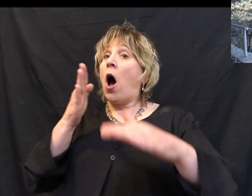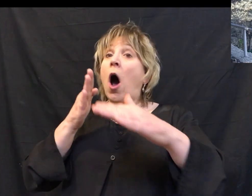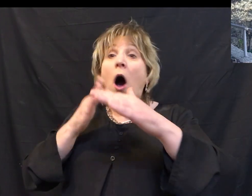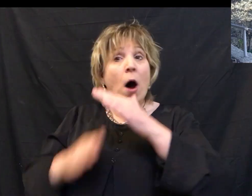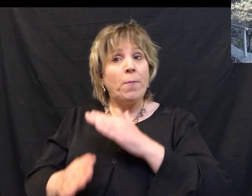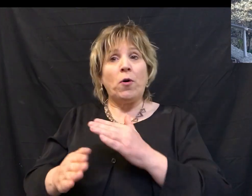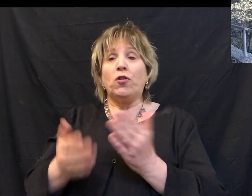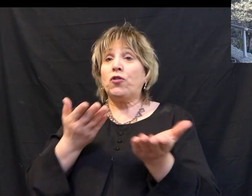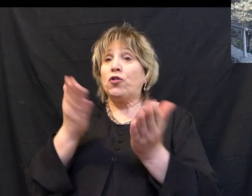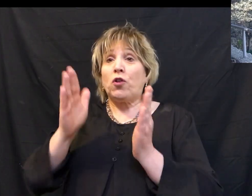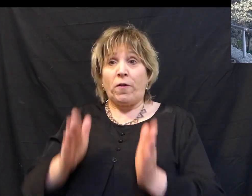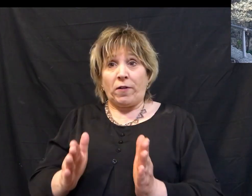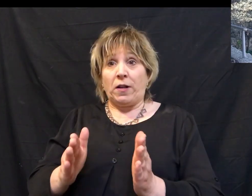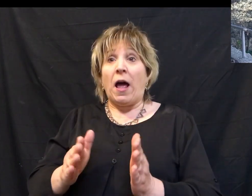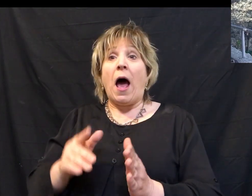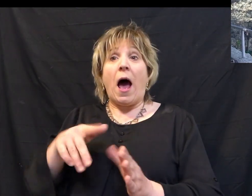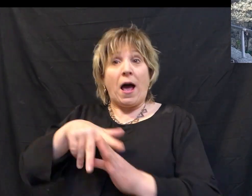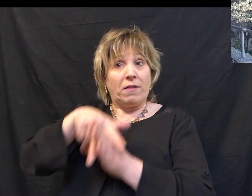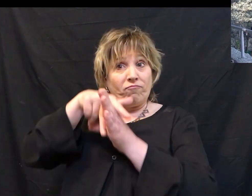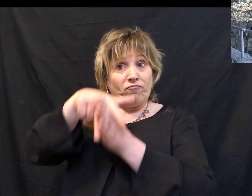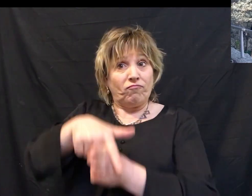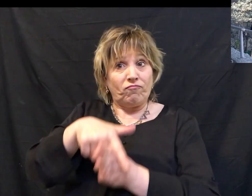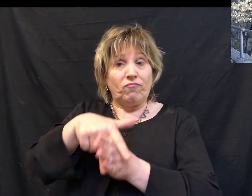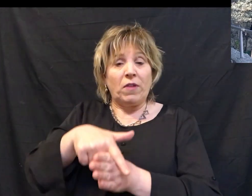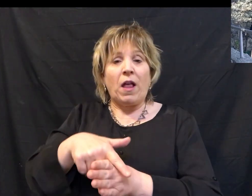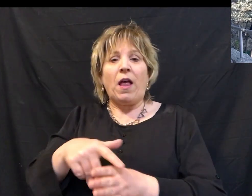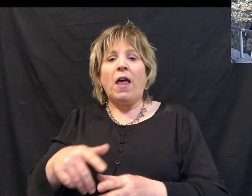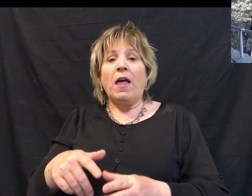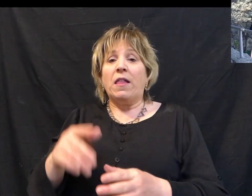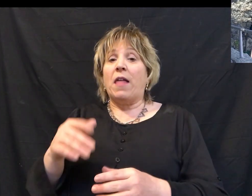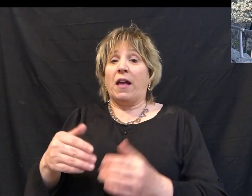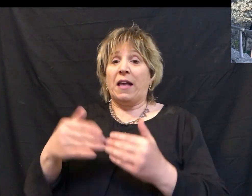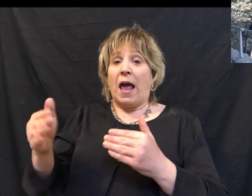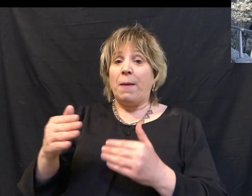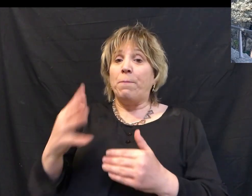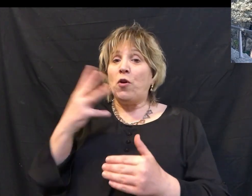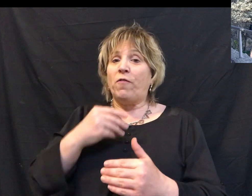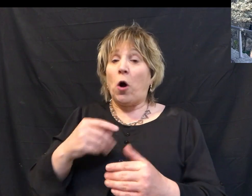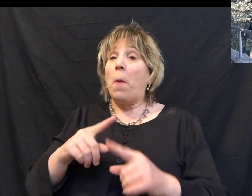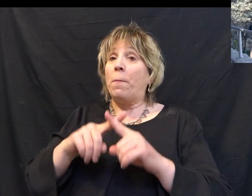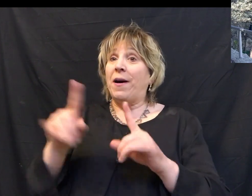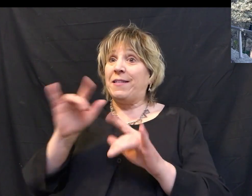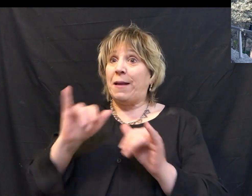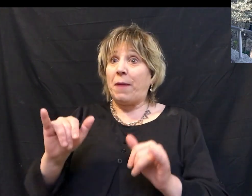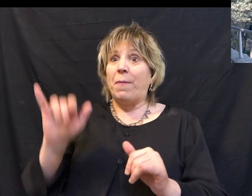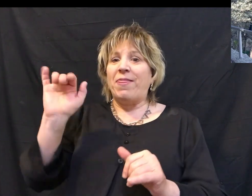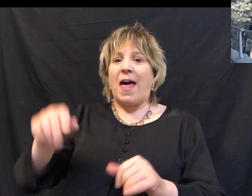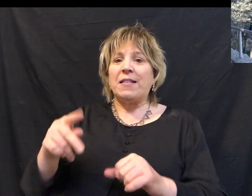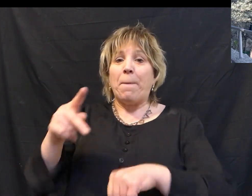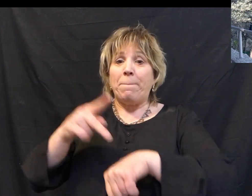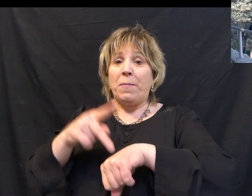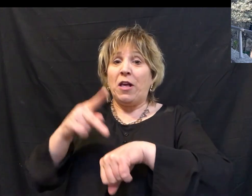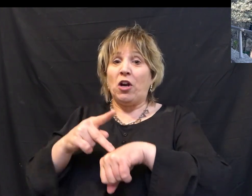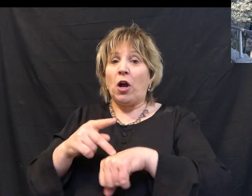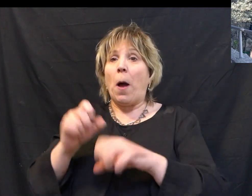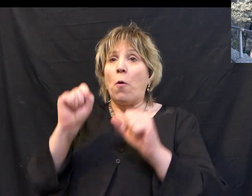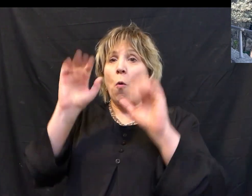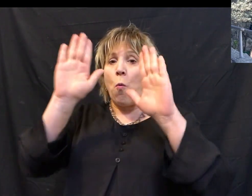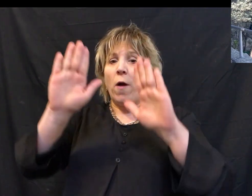servant riding on a cult. And the gate behind me, this Eastern Gate, is also known as the Gate Beautiful. It's where Peter did this